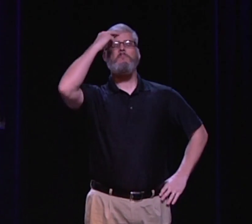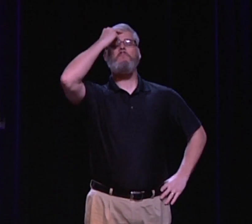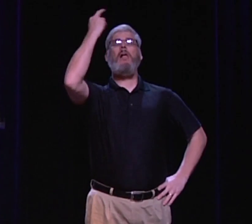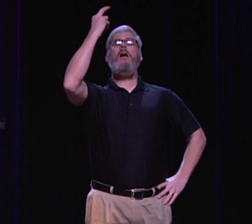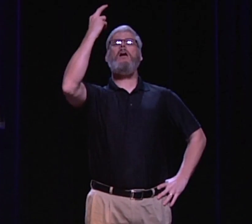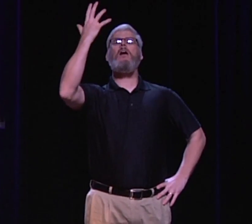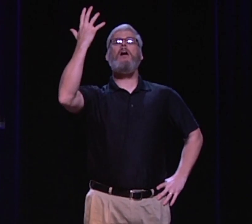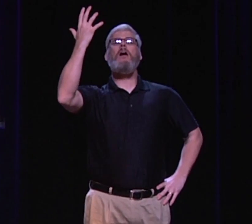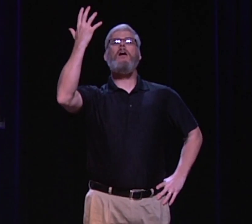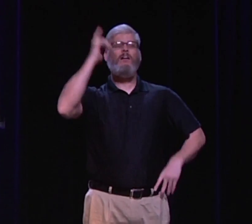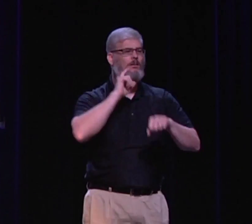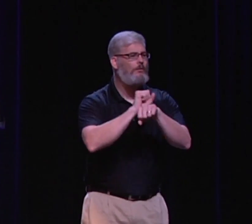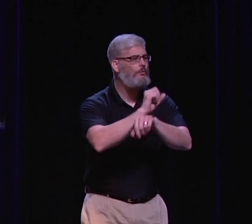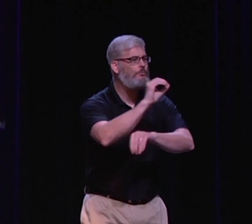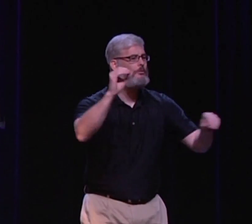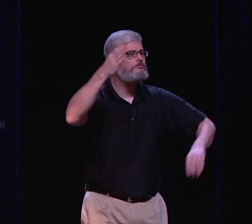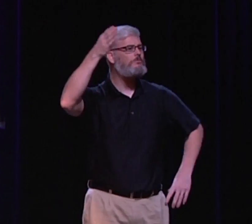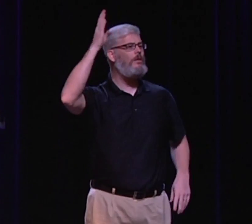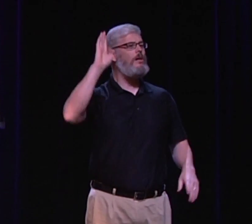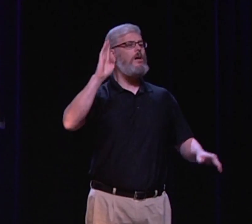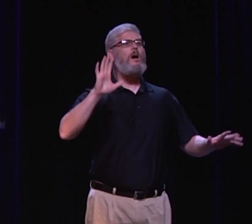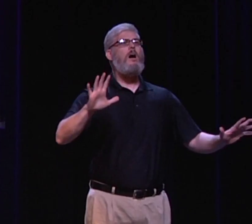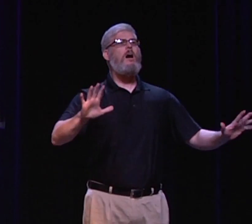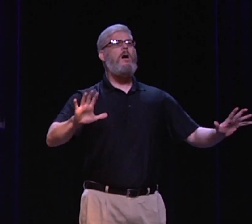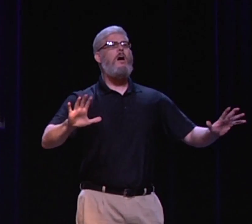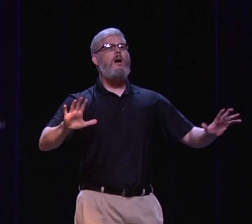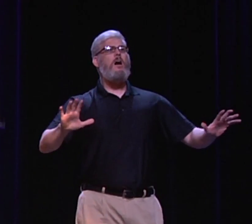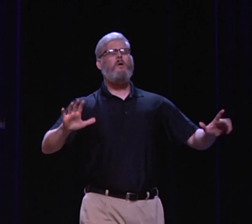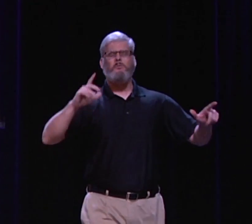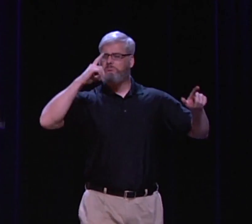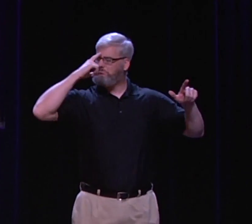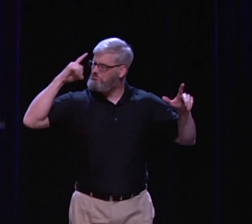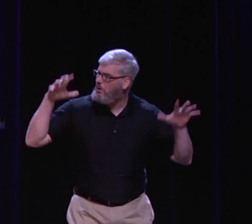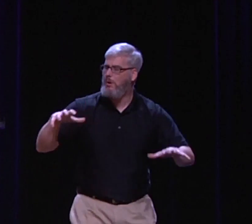which led me to a conclusion that there is no God.